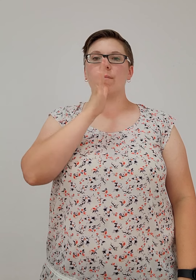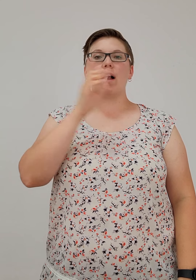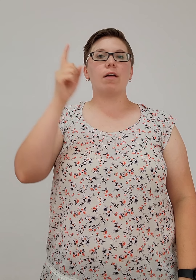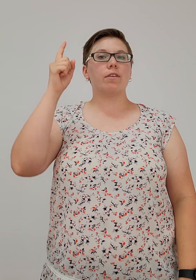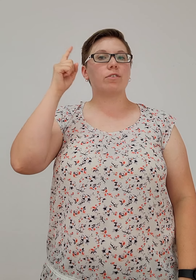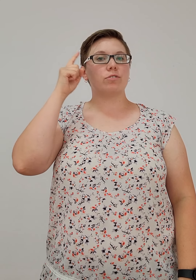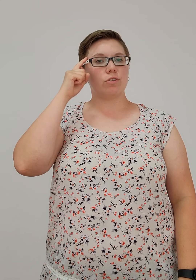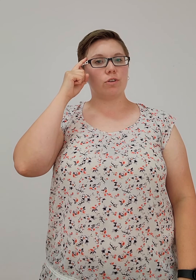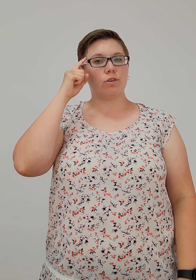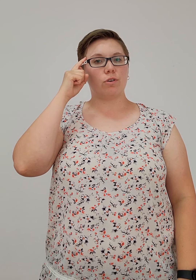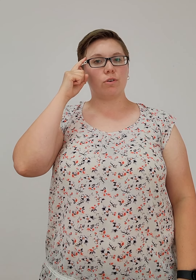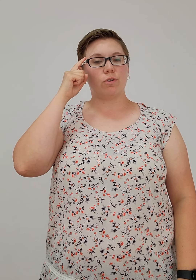mothers through.